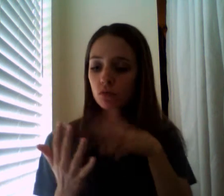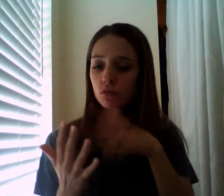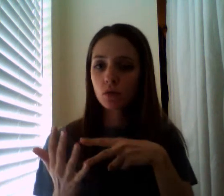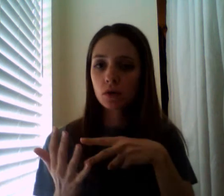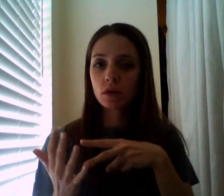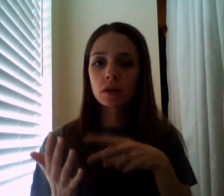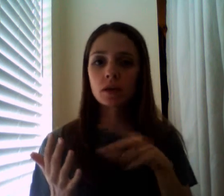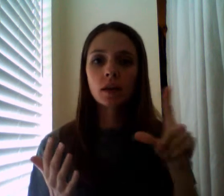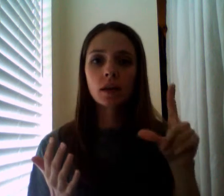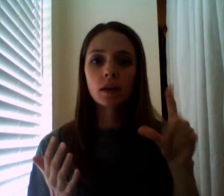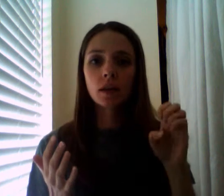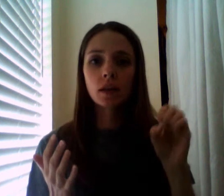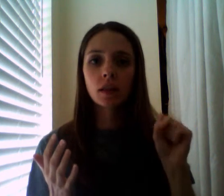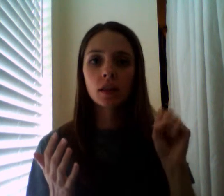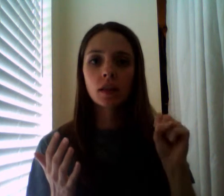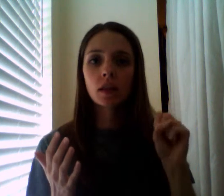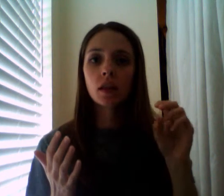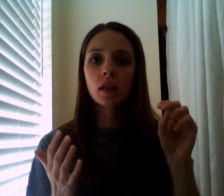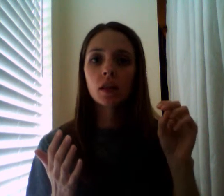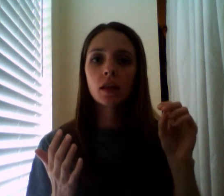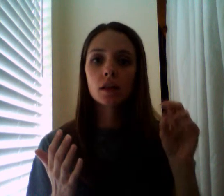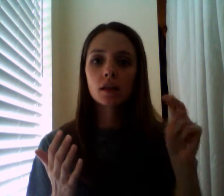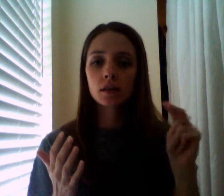blue you